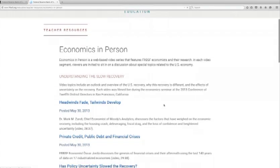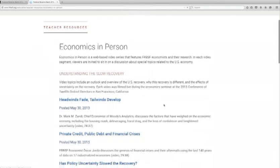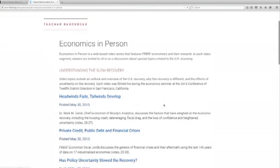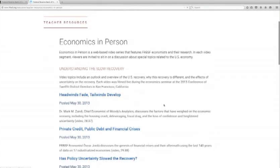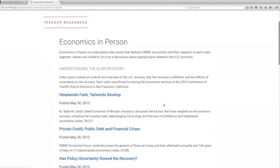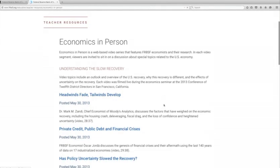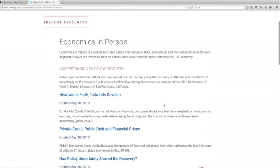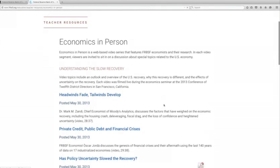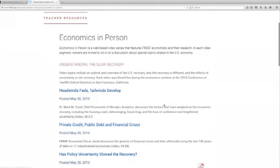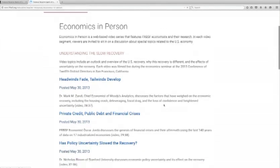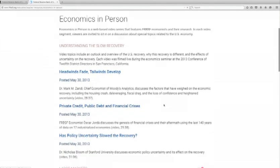I want if Livepace Alternative